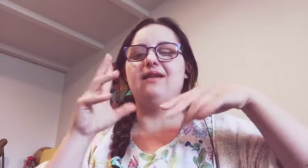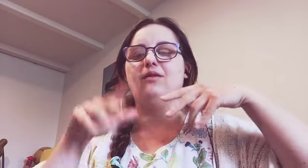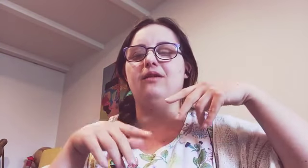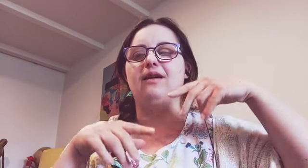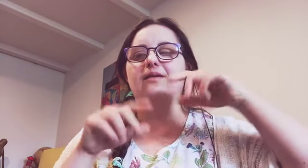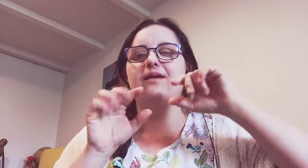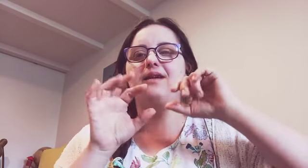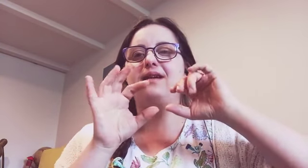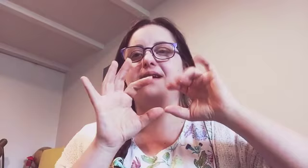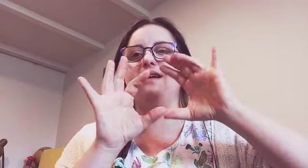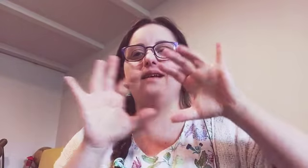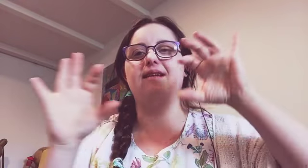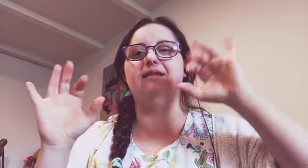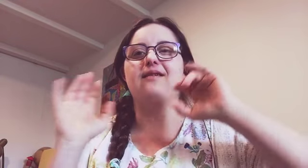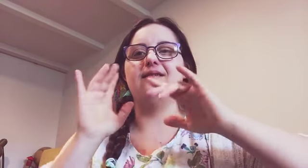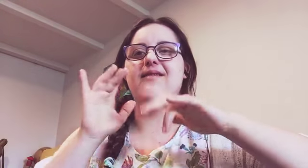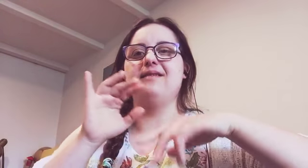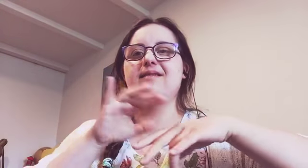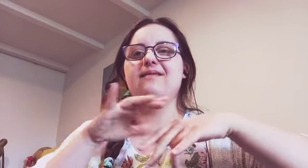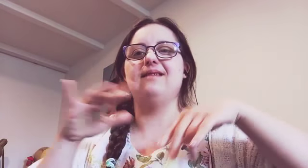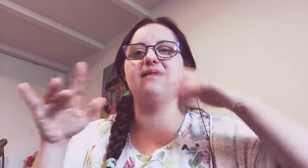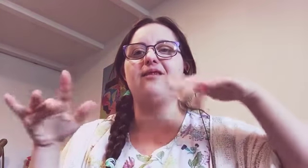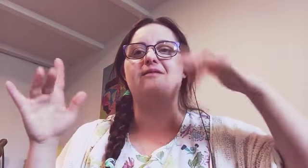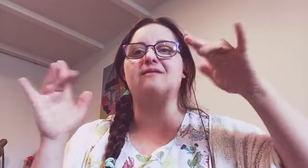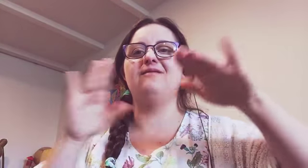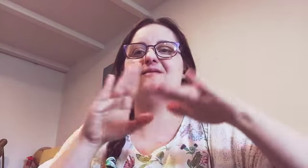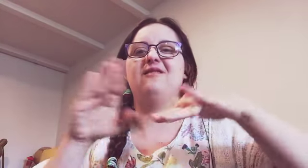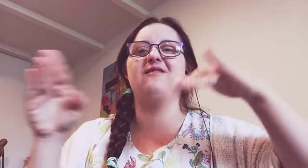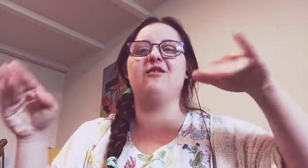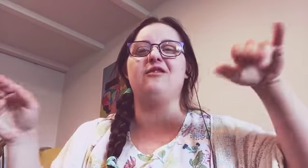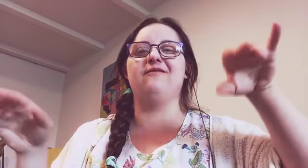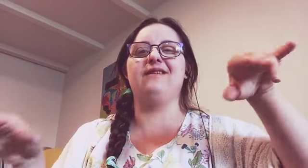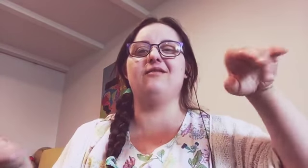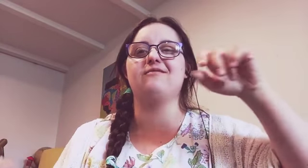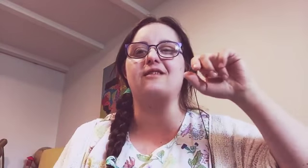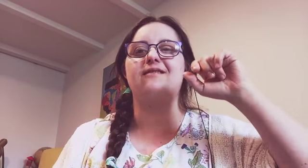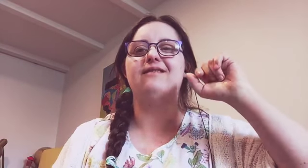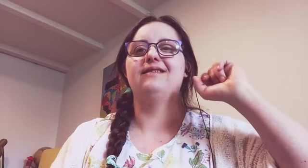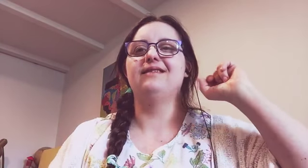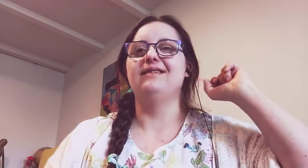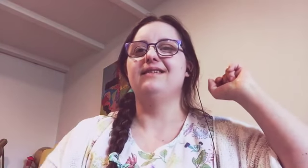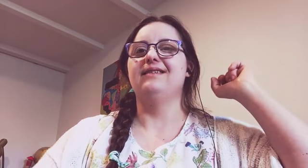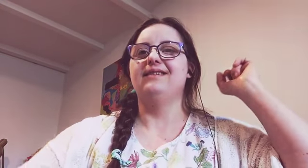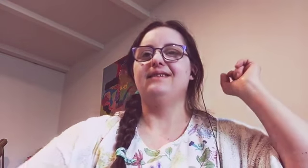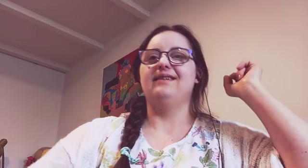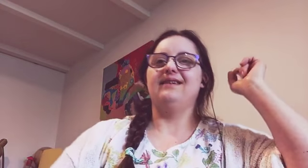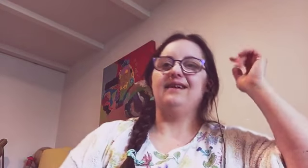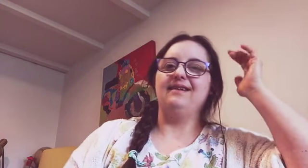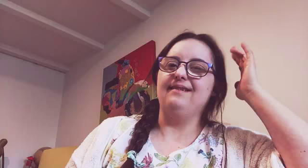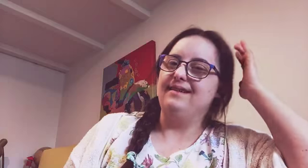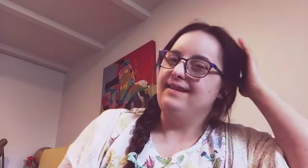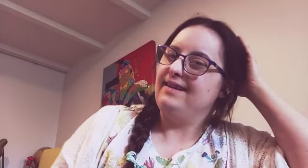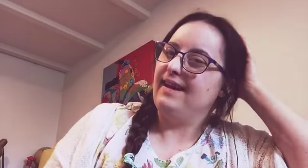uh, edit all your videos on. And yeah,